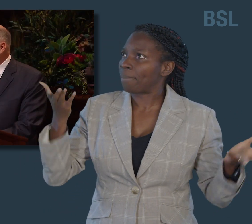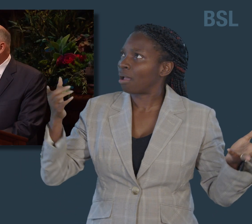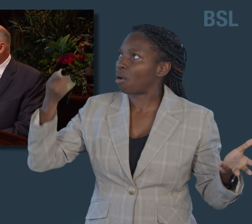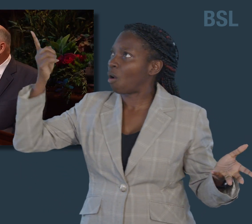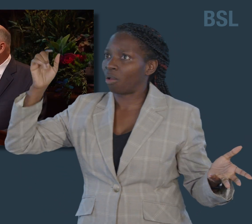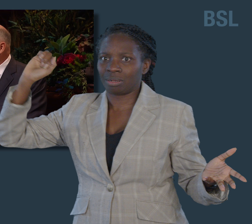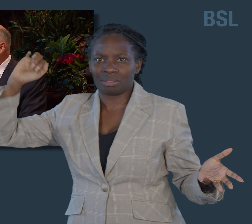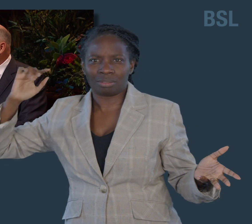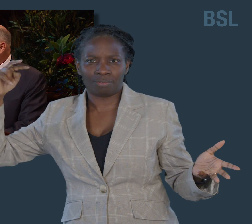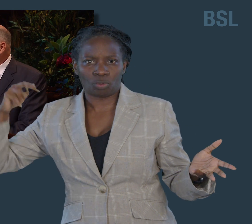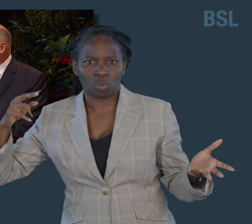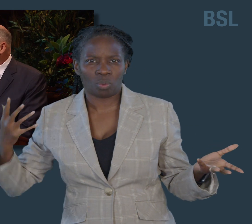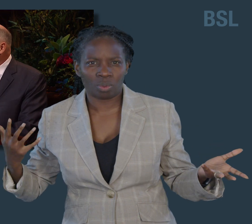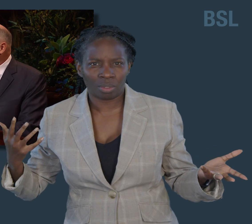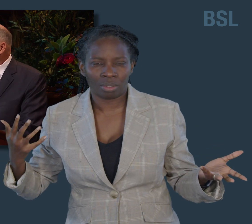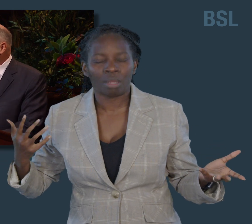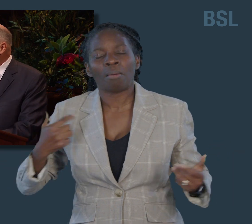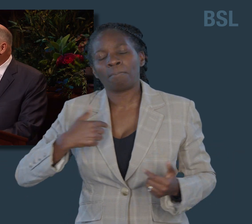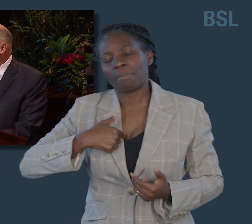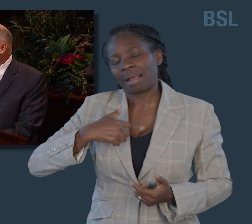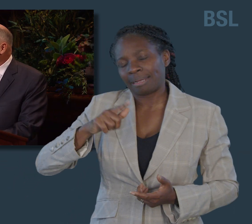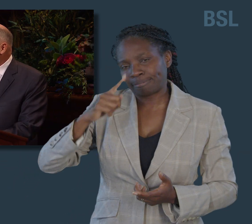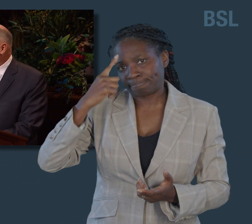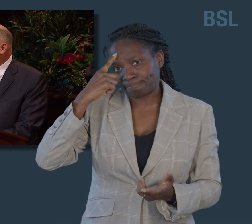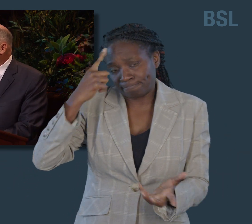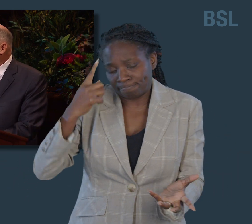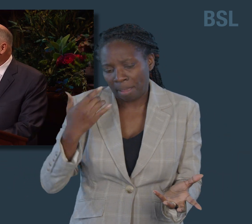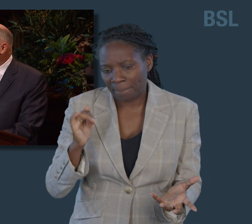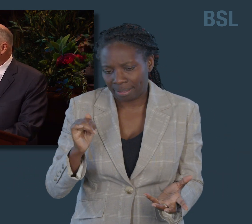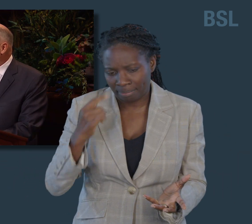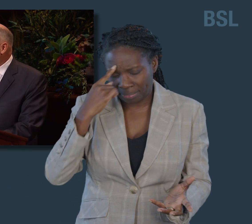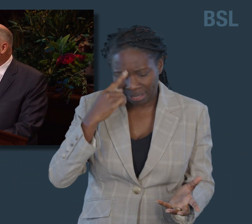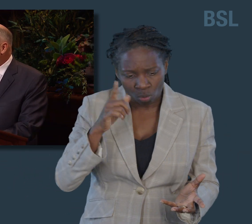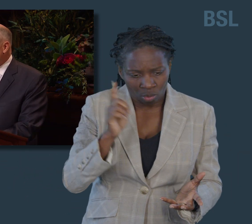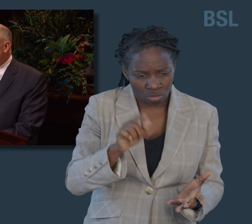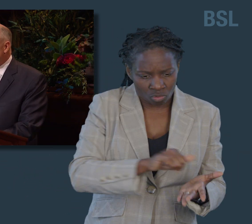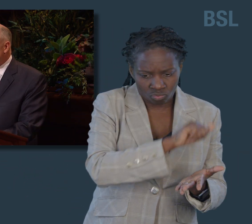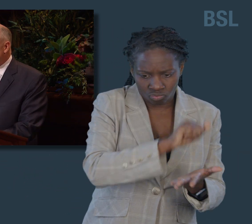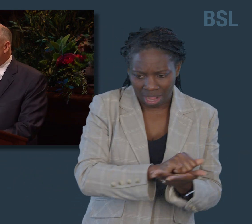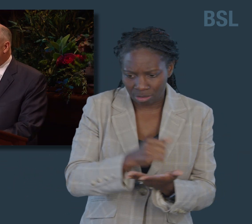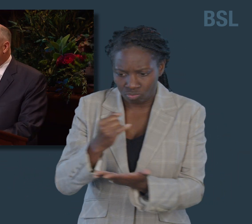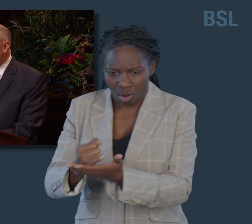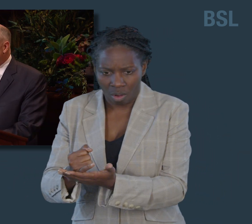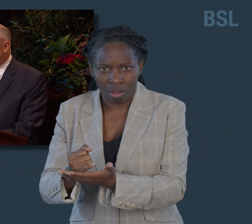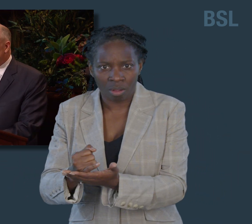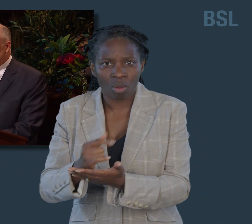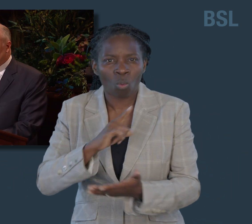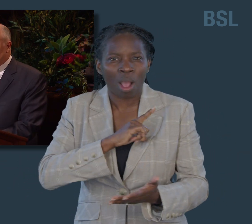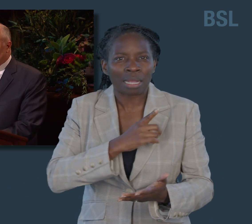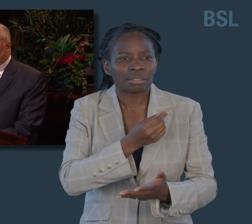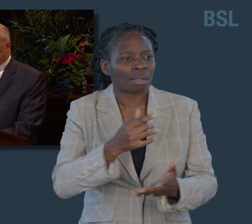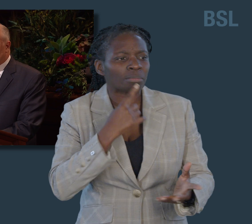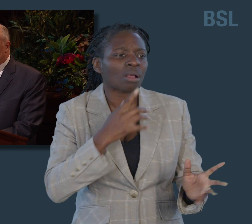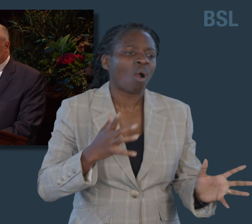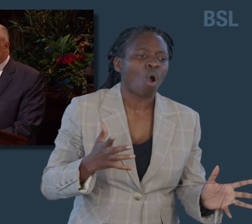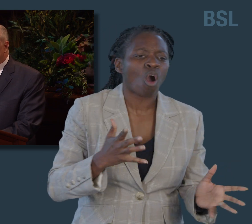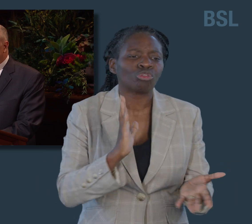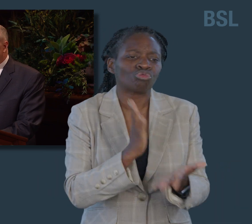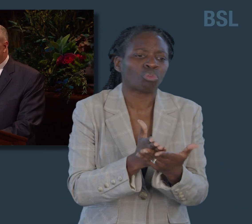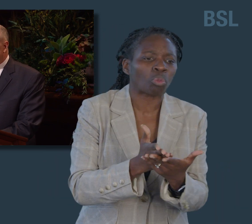suggest that we should redraw the lines between what is right and what is wrong because they say that truth is relative, reality is self-defined,